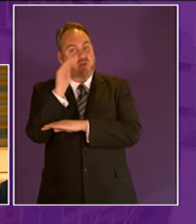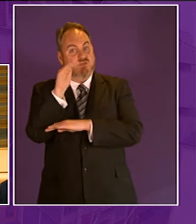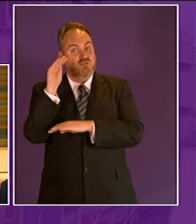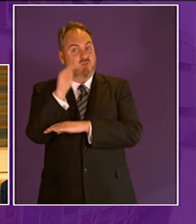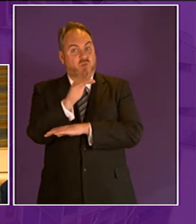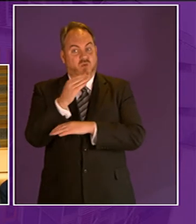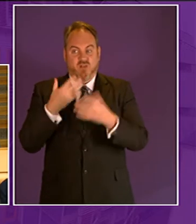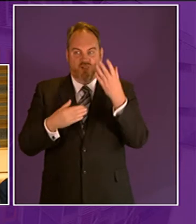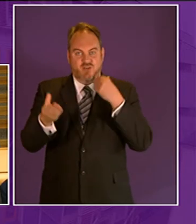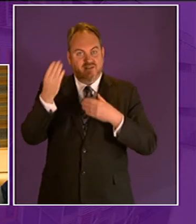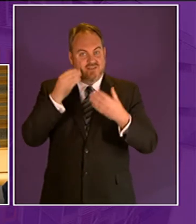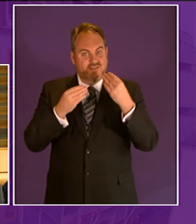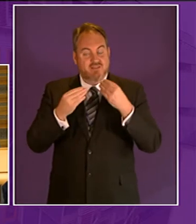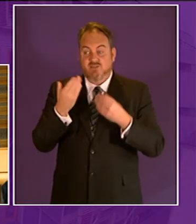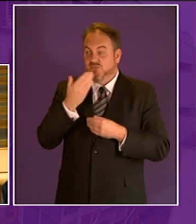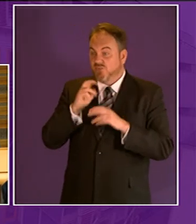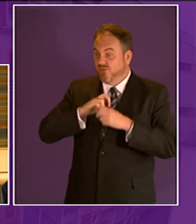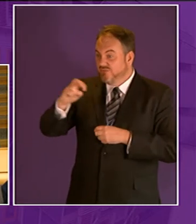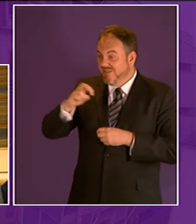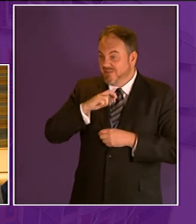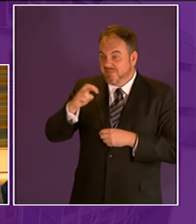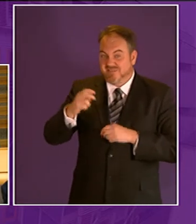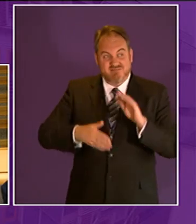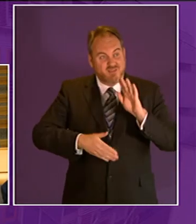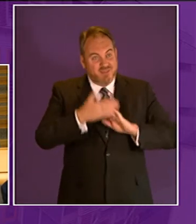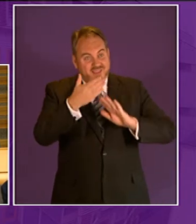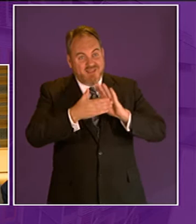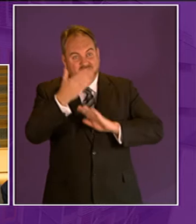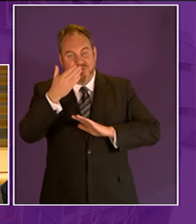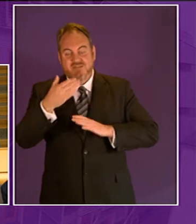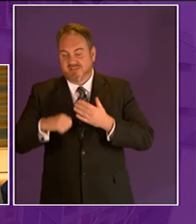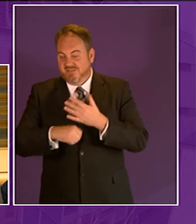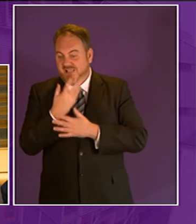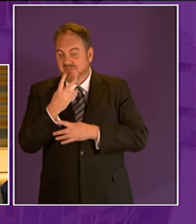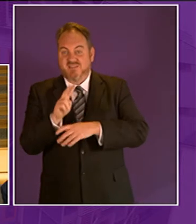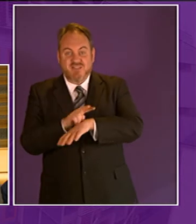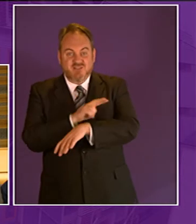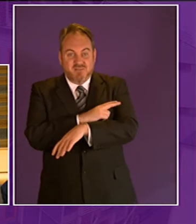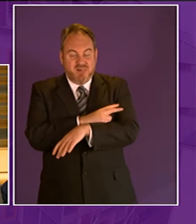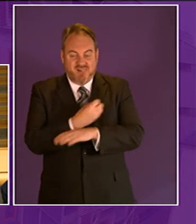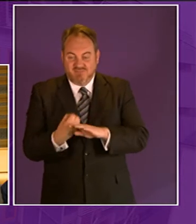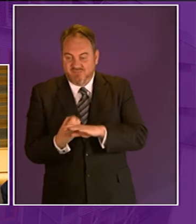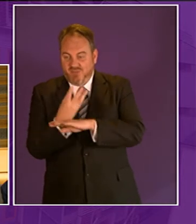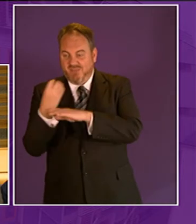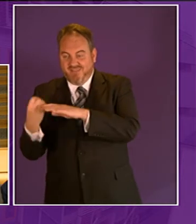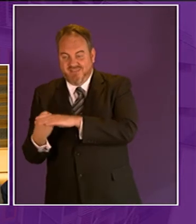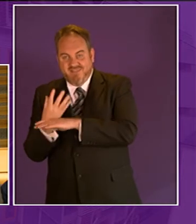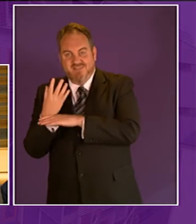takes many forms from school trips to the great outdoors to developing vegetable patches in our school grounds to coaching and participating in sports